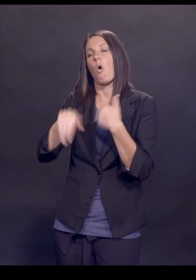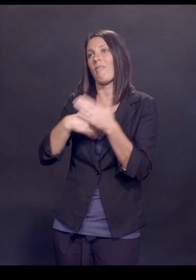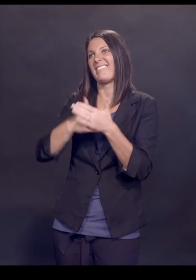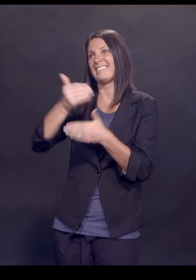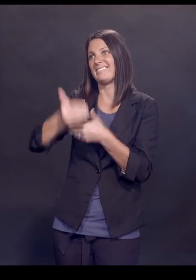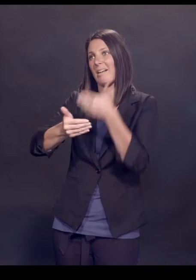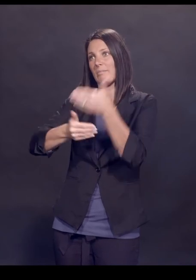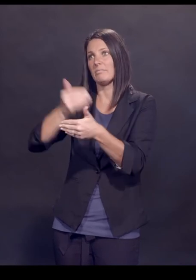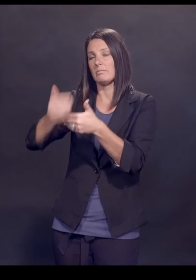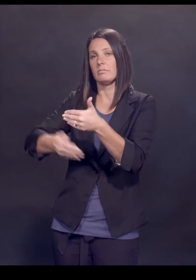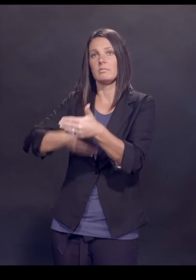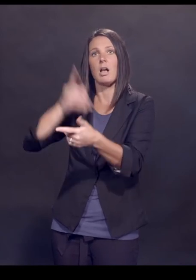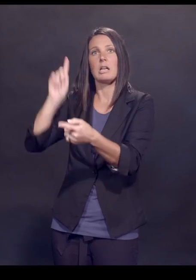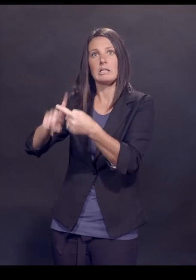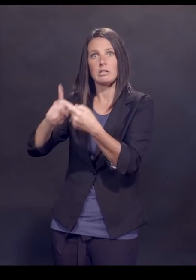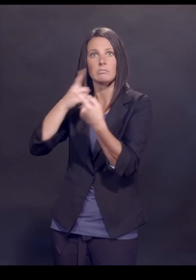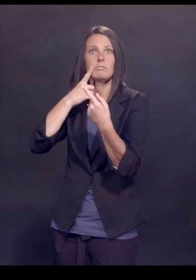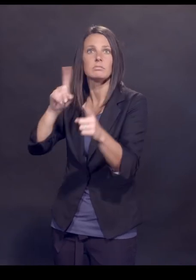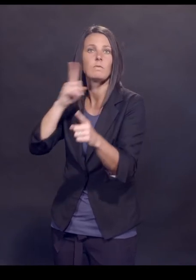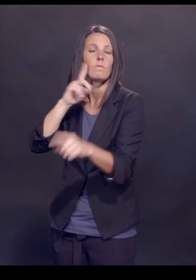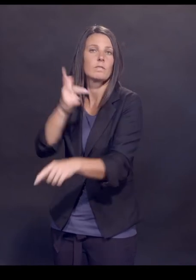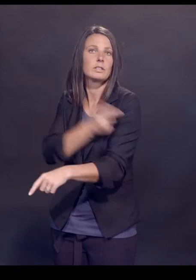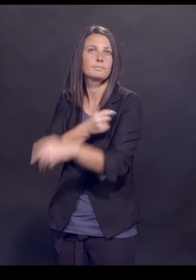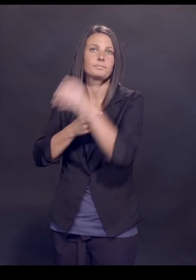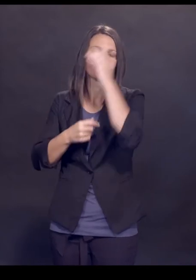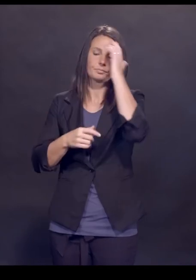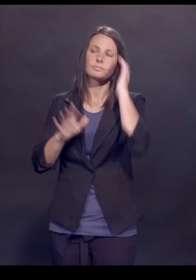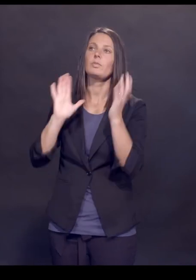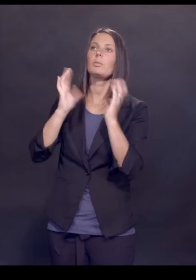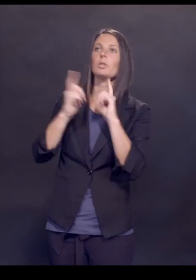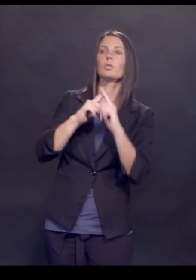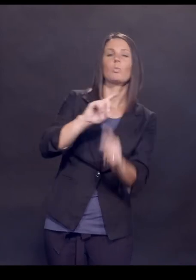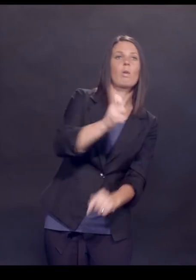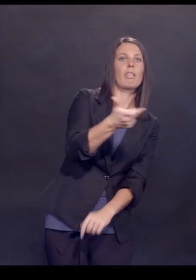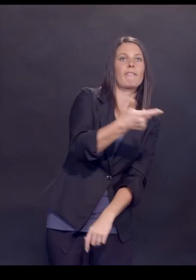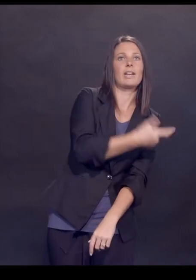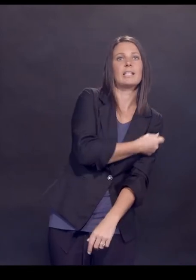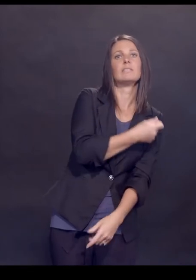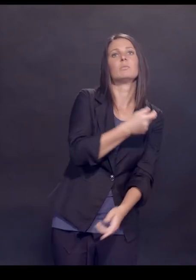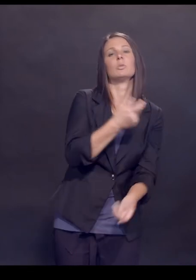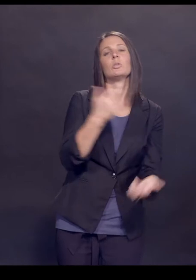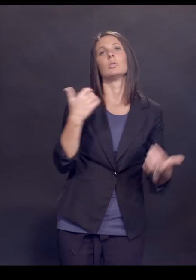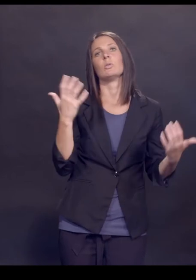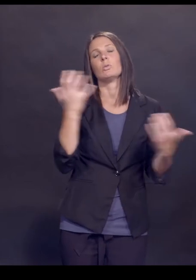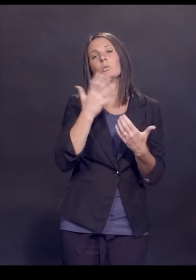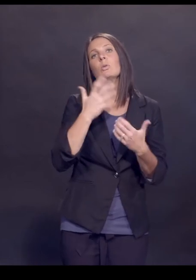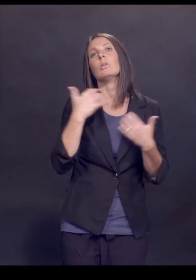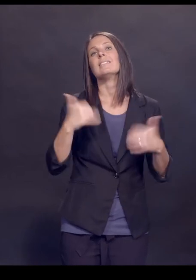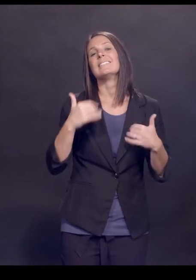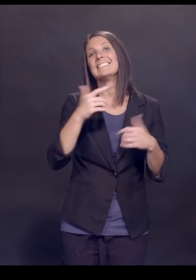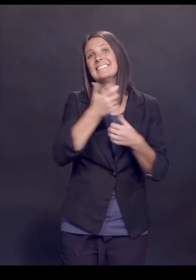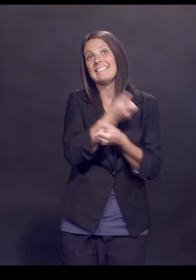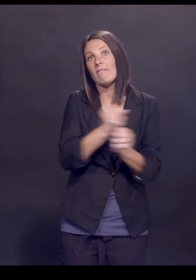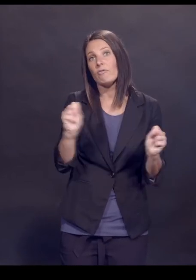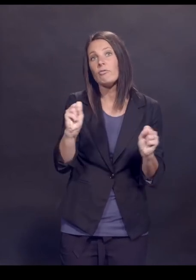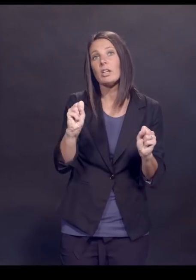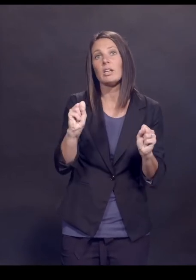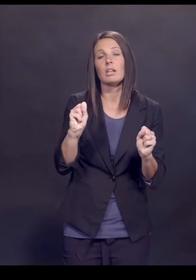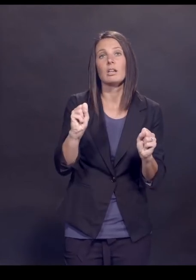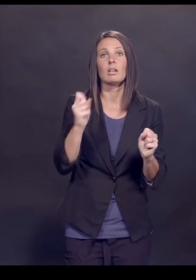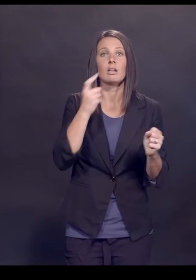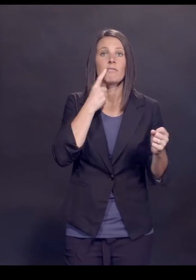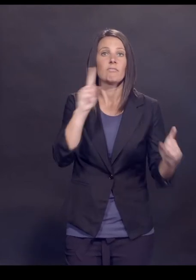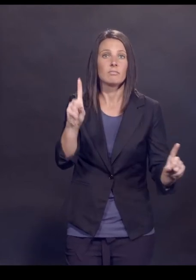taken. And I think your comparison with other vaccines and, you know, the incredible safety profile that we've seen with these